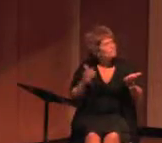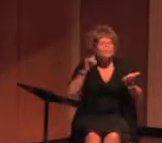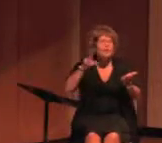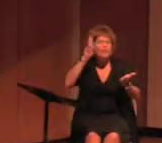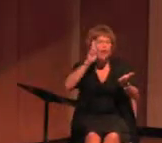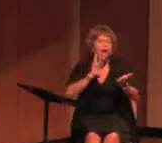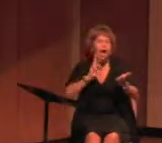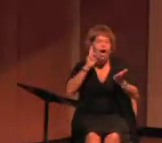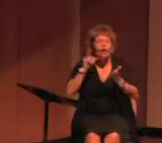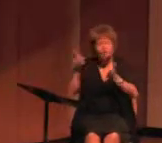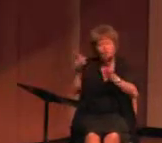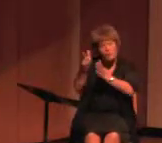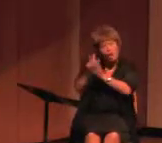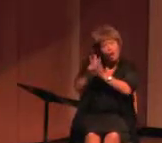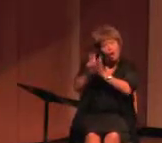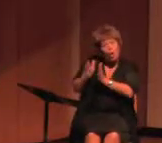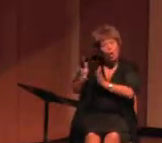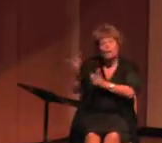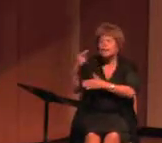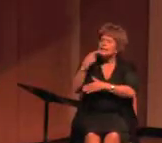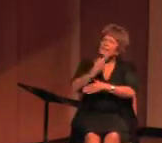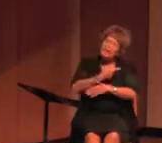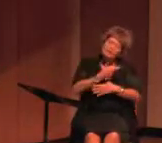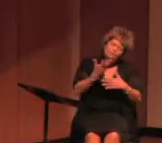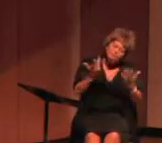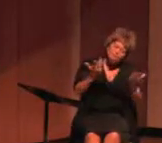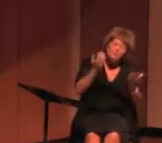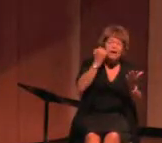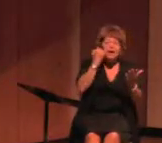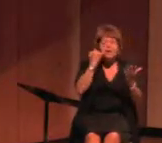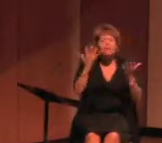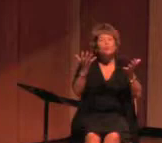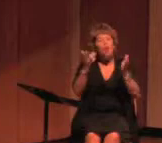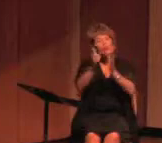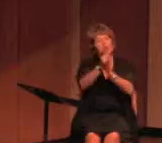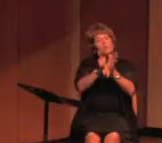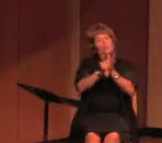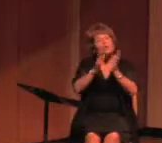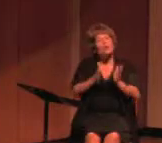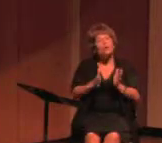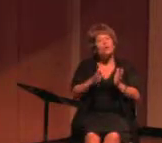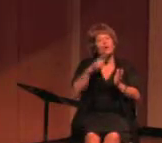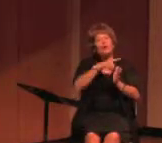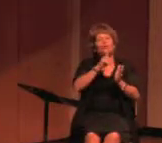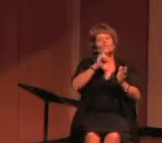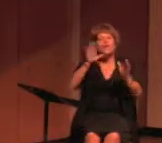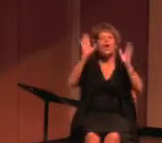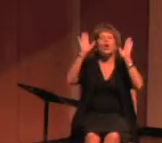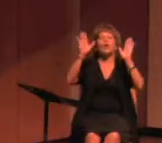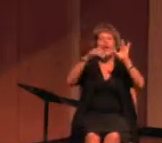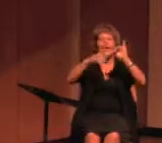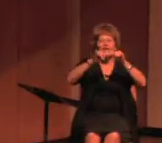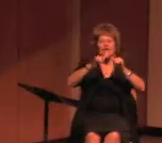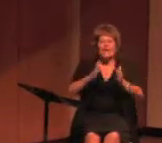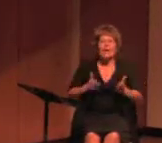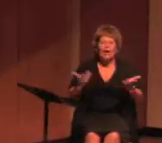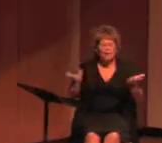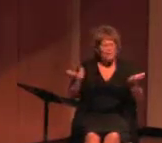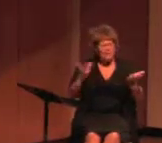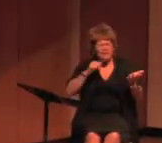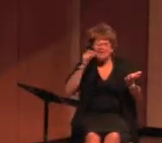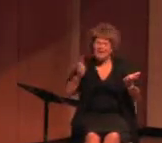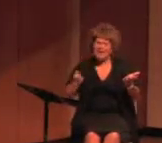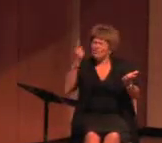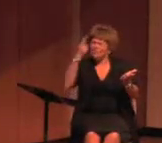uncle of mine, the lawyer, he called me, Andreas, if you want to be a lawyer, you will be a great engineer. I never